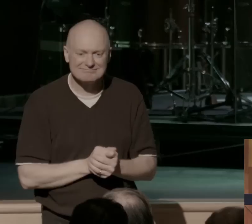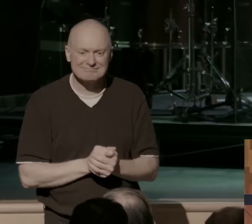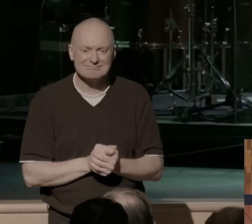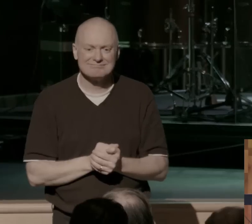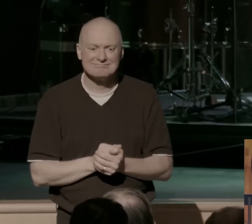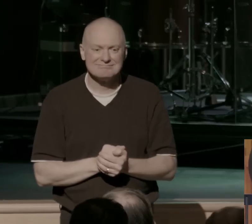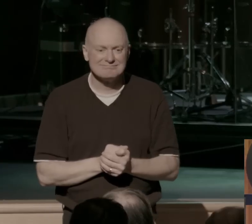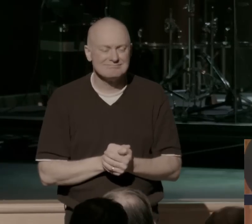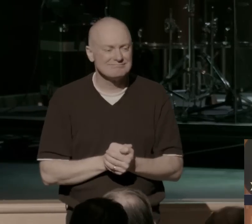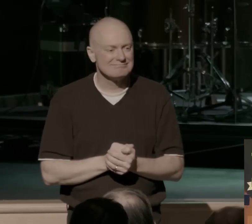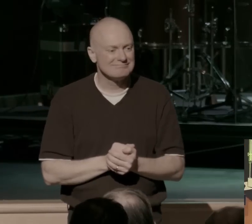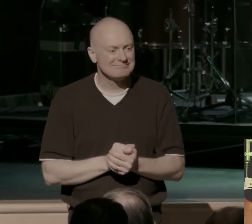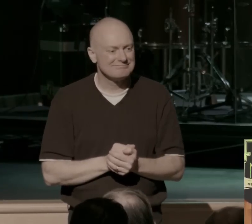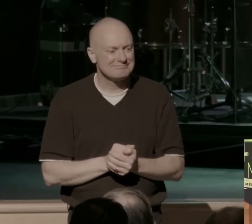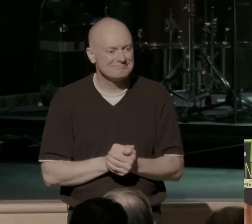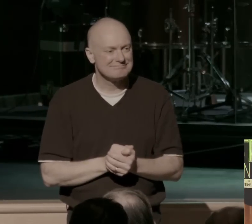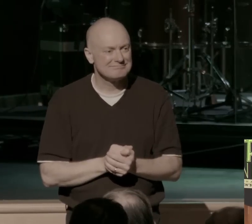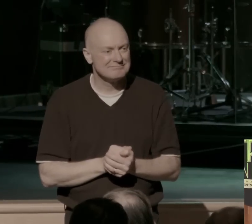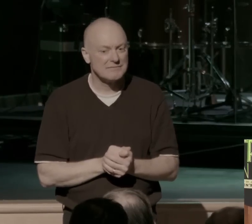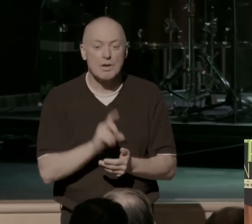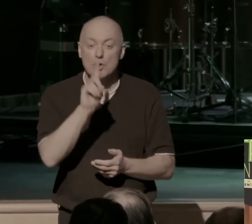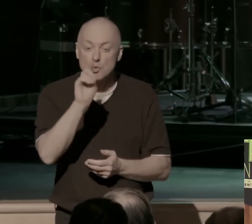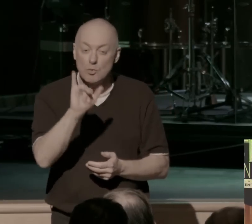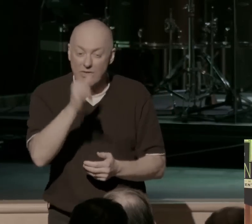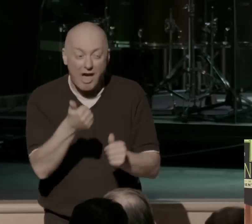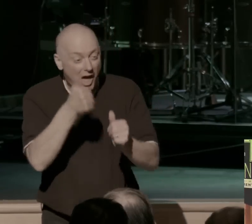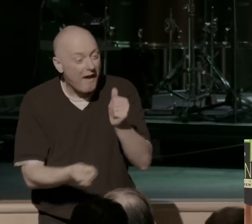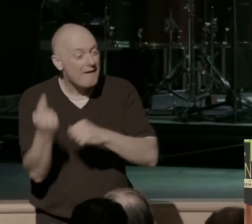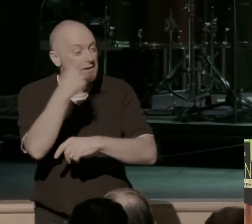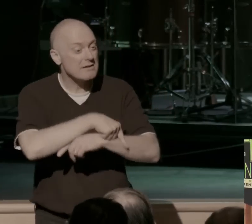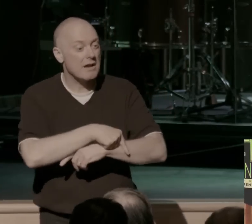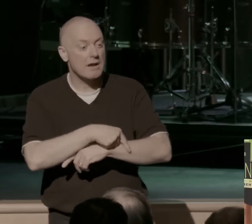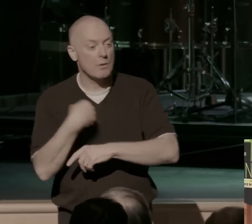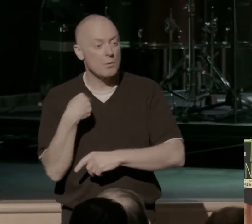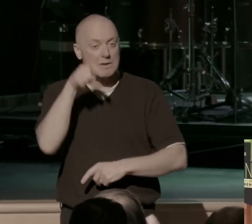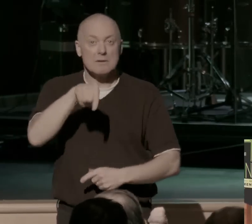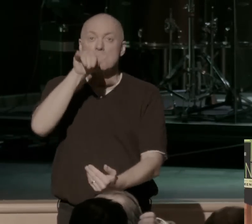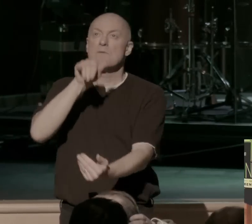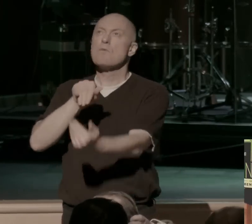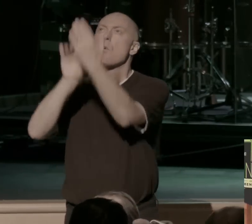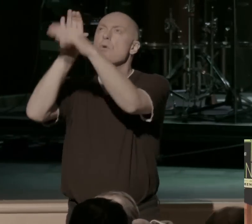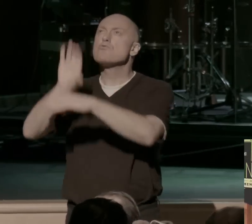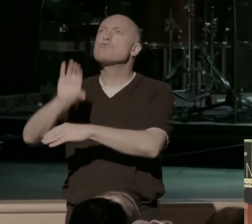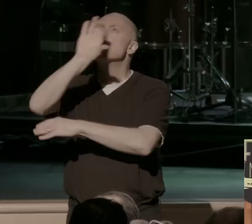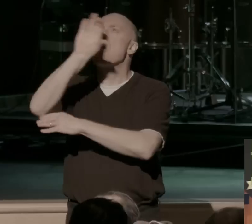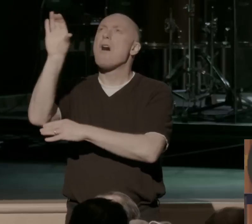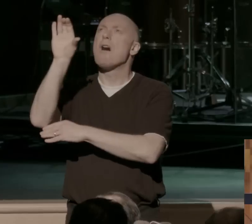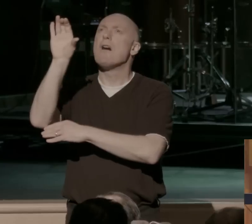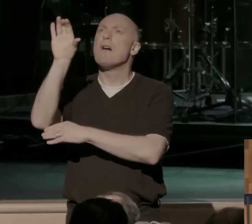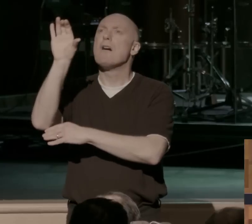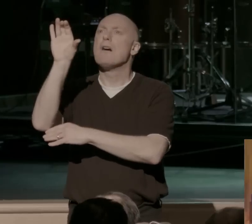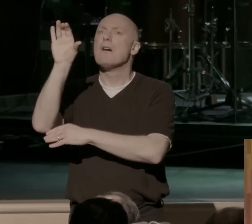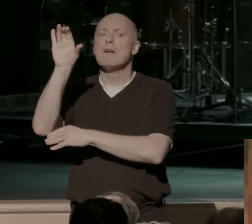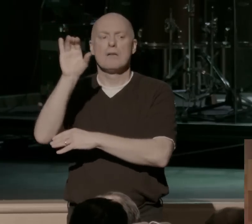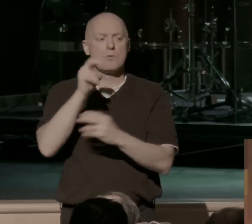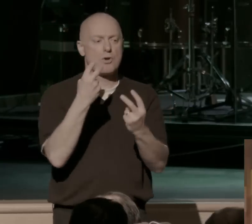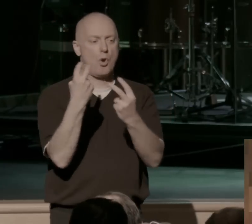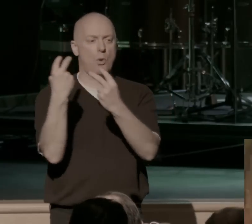We do that every day. We come to the cross, and we turn around. We recognize that that's not me. That's not where I want to pursue anymore.